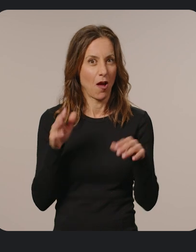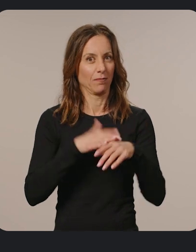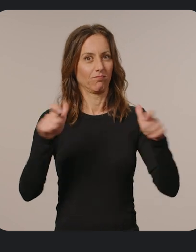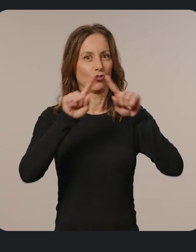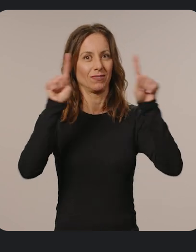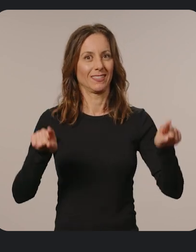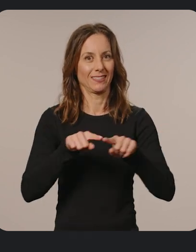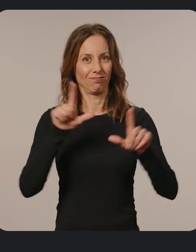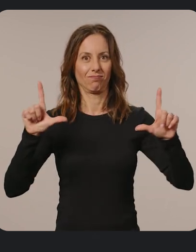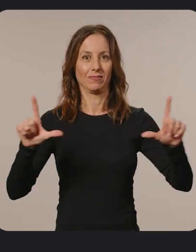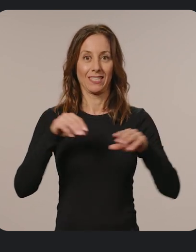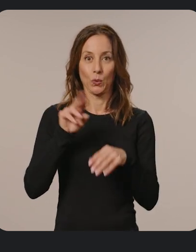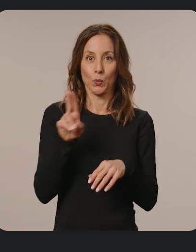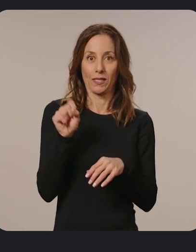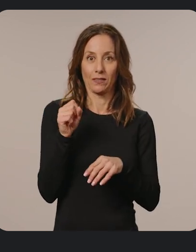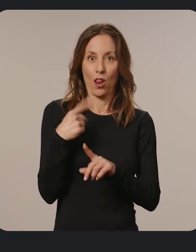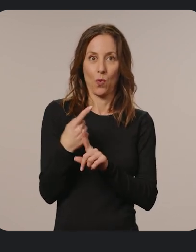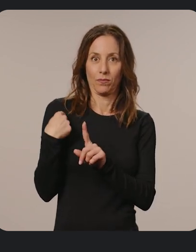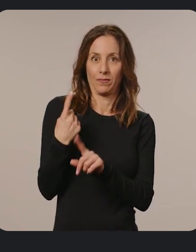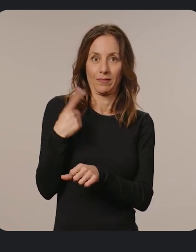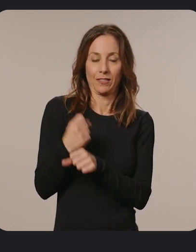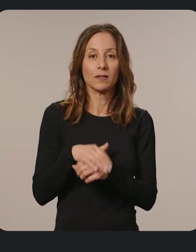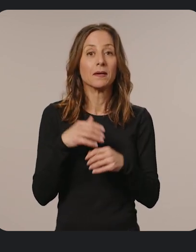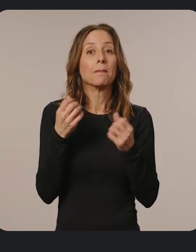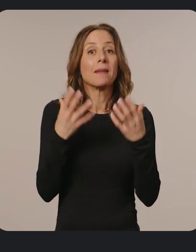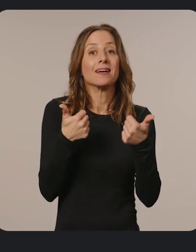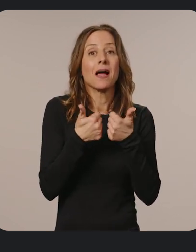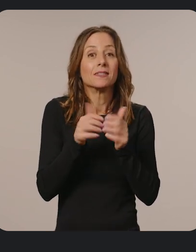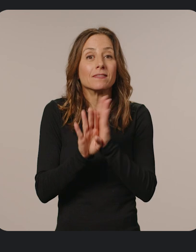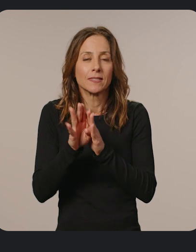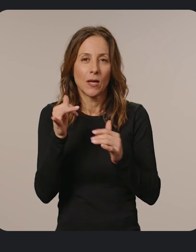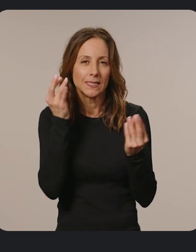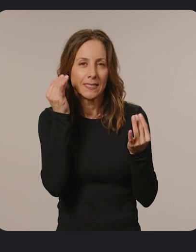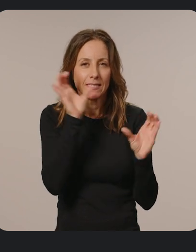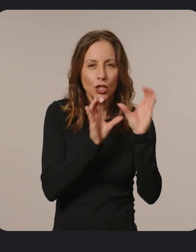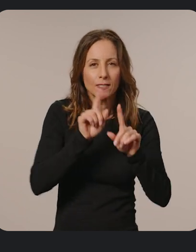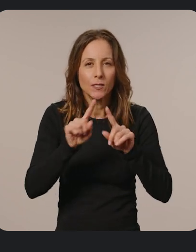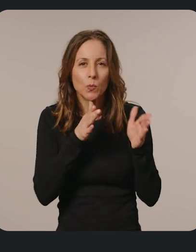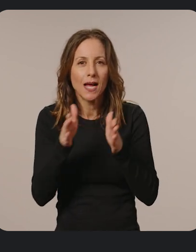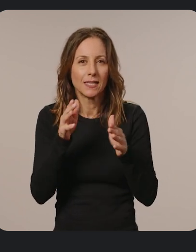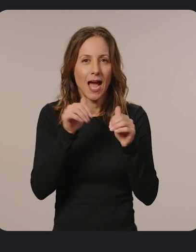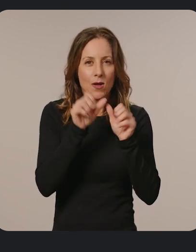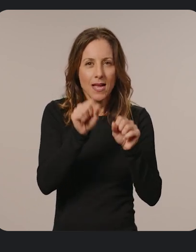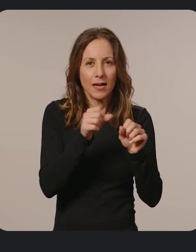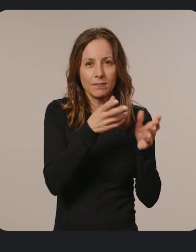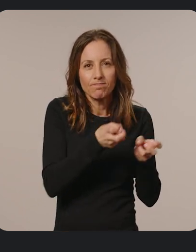larger screens last year in the US alone, many gaming developers are looking for ways to take their